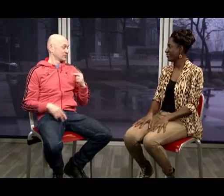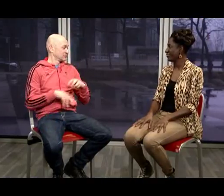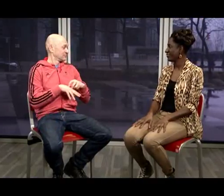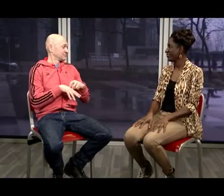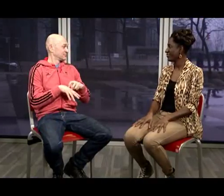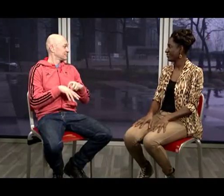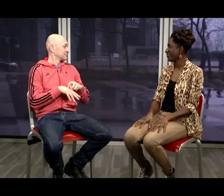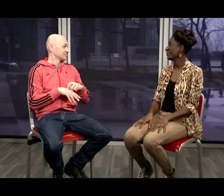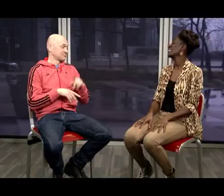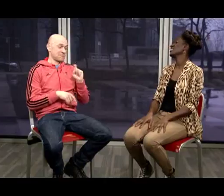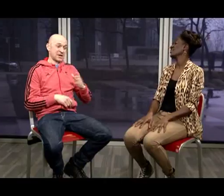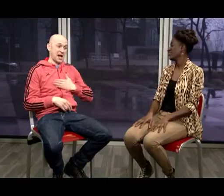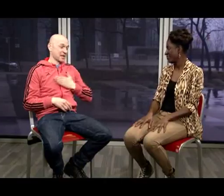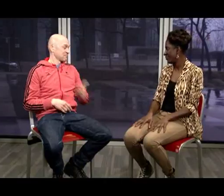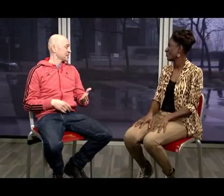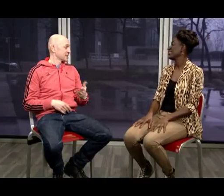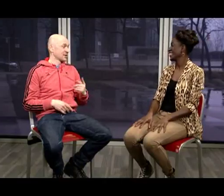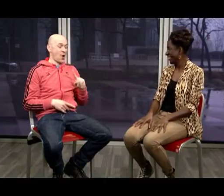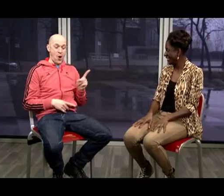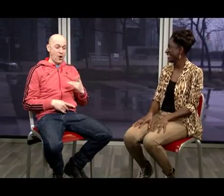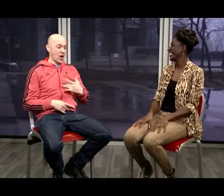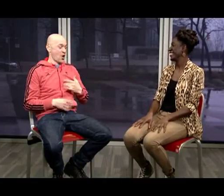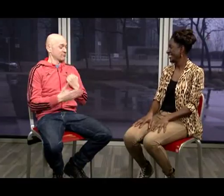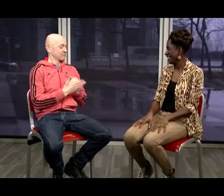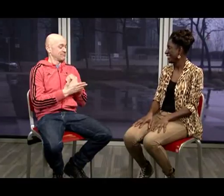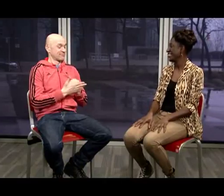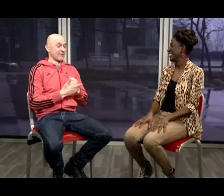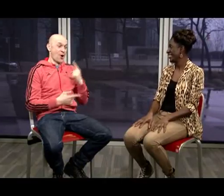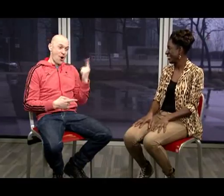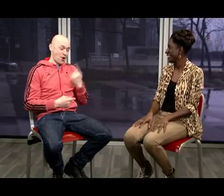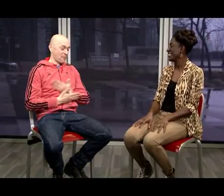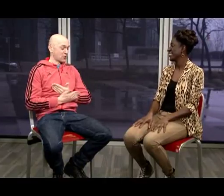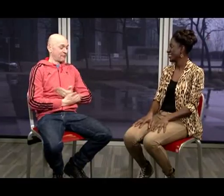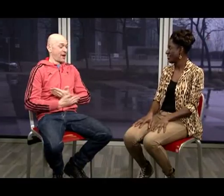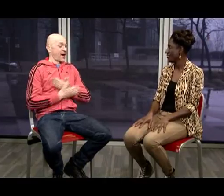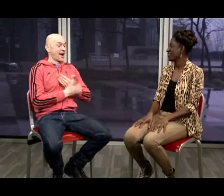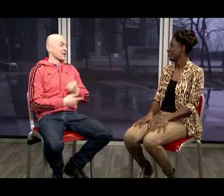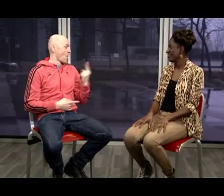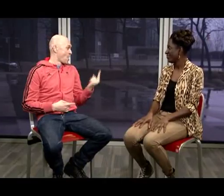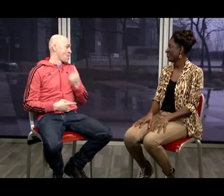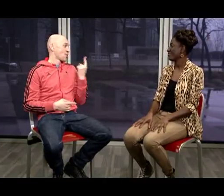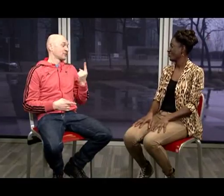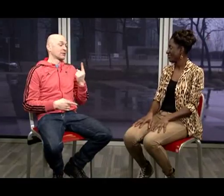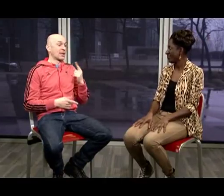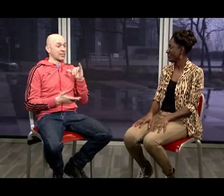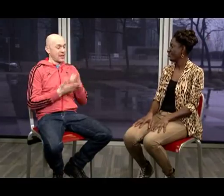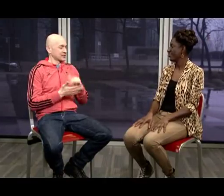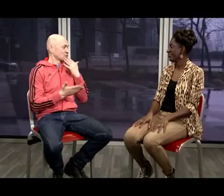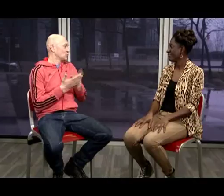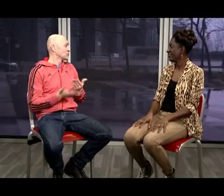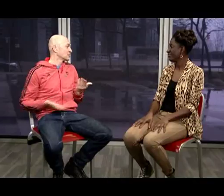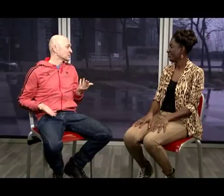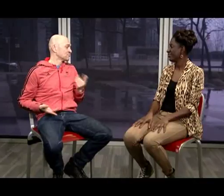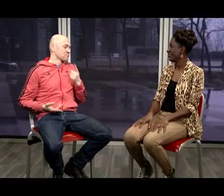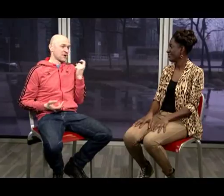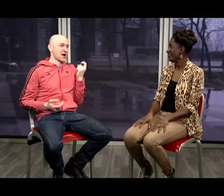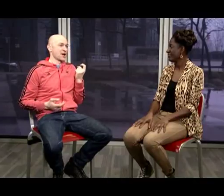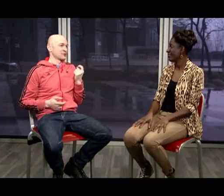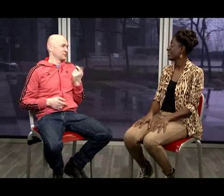well I just think that's just part of the trade you you always come into a performance with butterflies and heart pounding and I